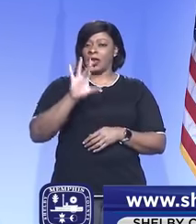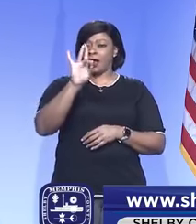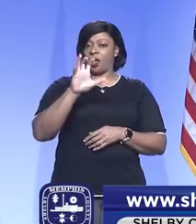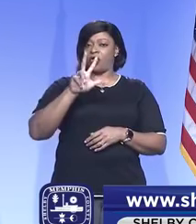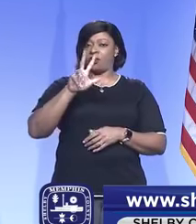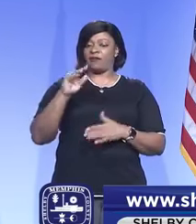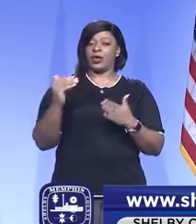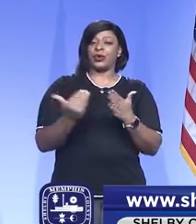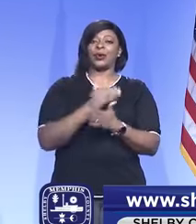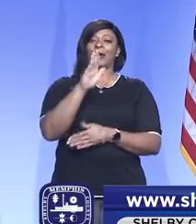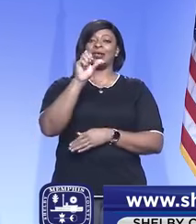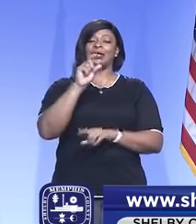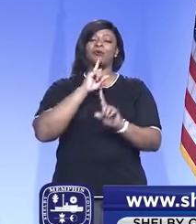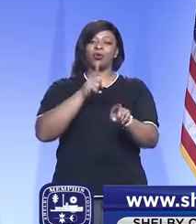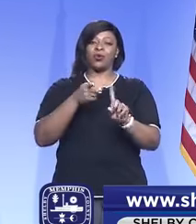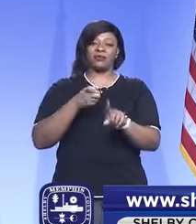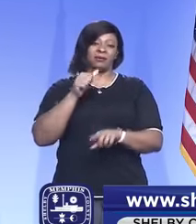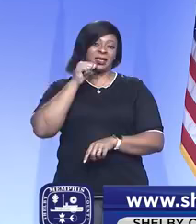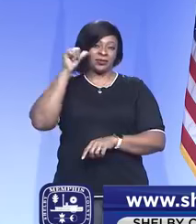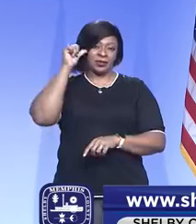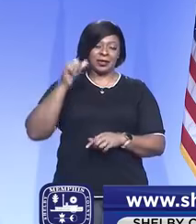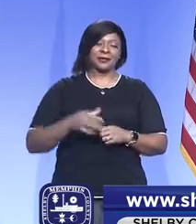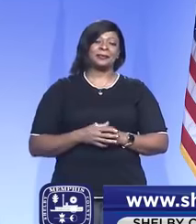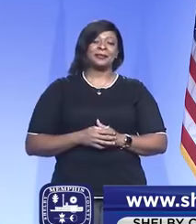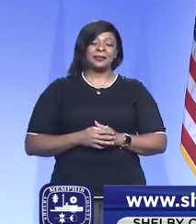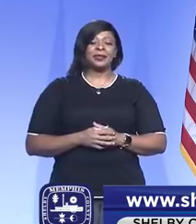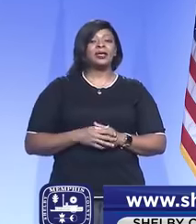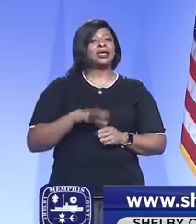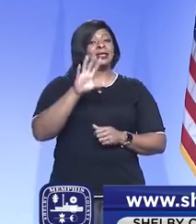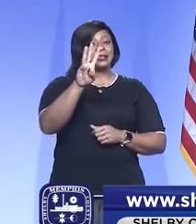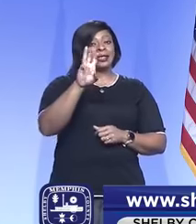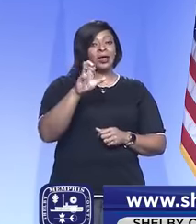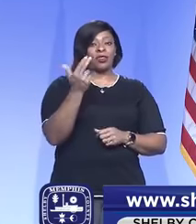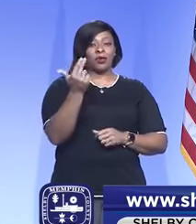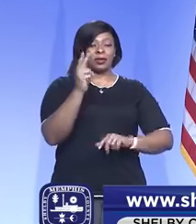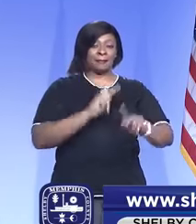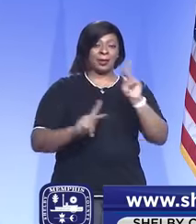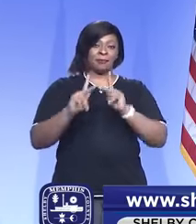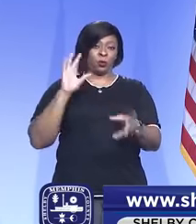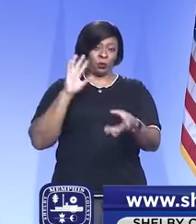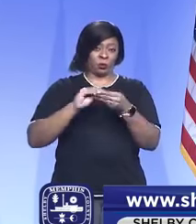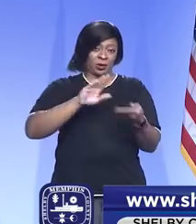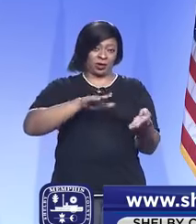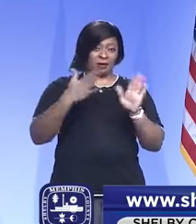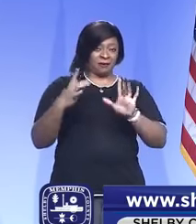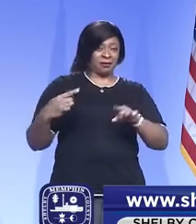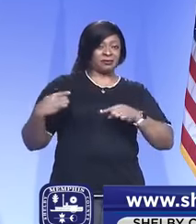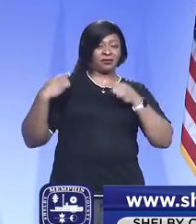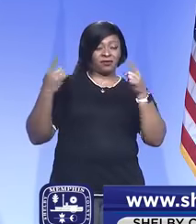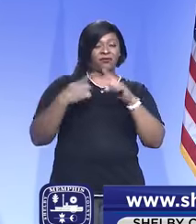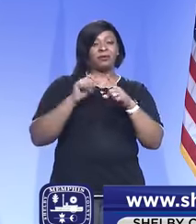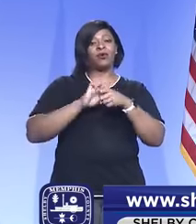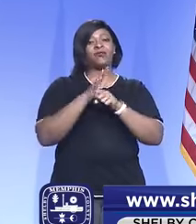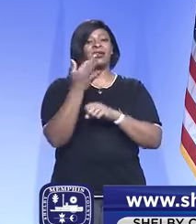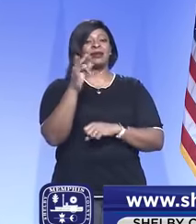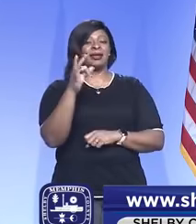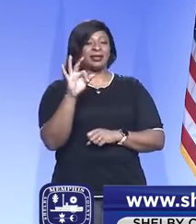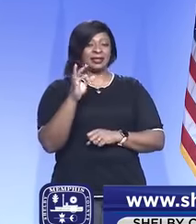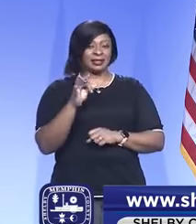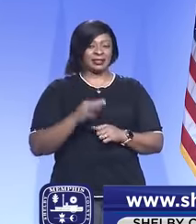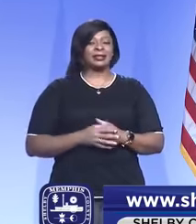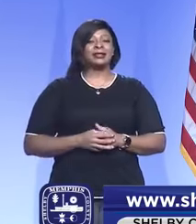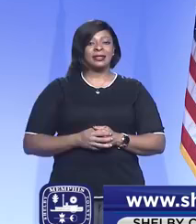new case reports yesterday. We've had 613 people die in Shelby County from COVID-19 disease,